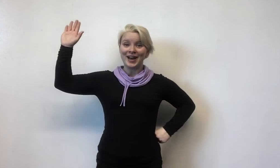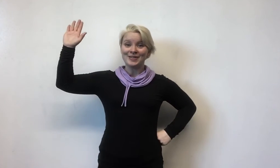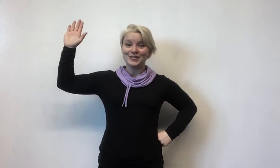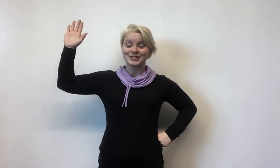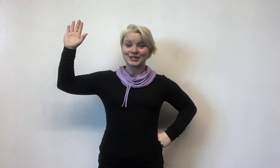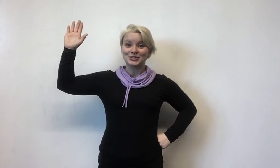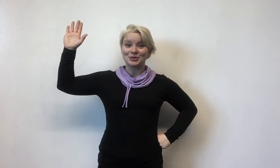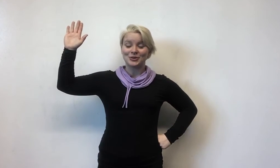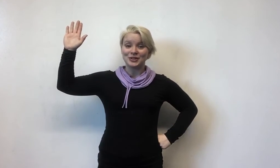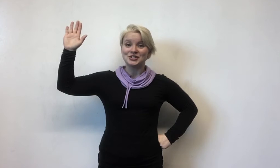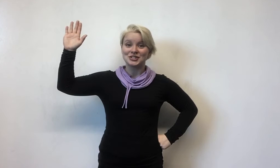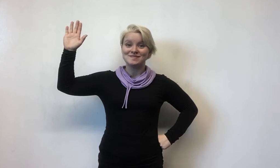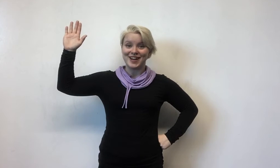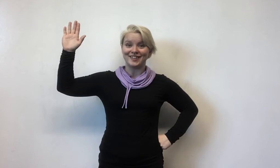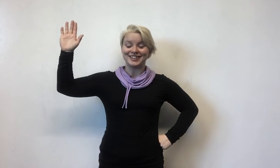heterosexual Christian marriage.